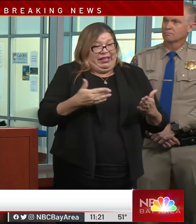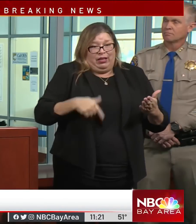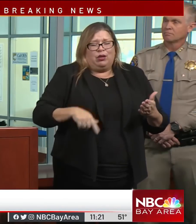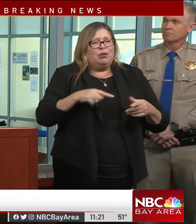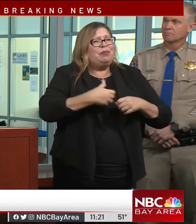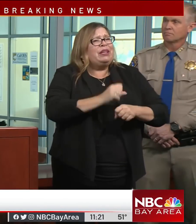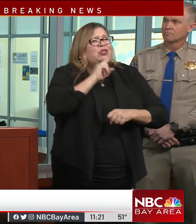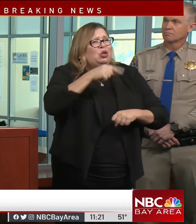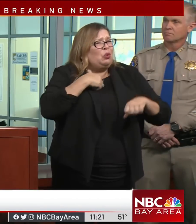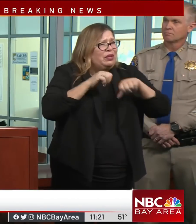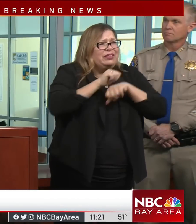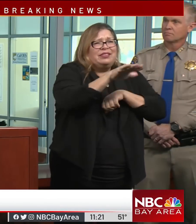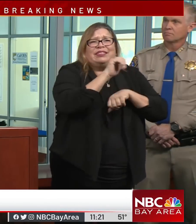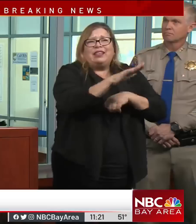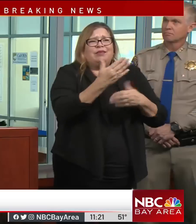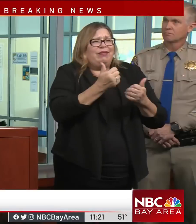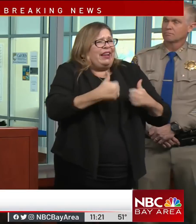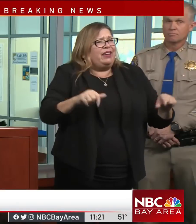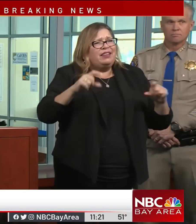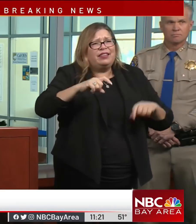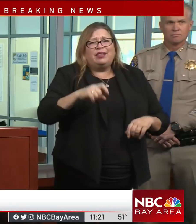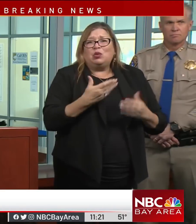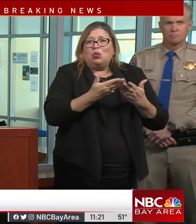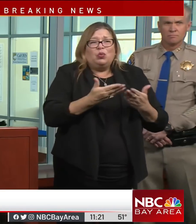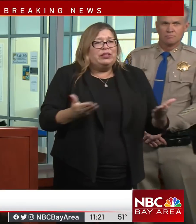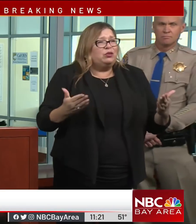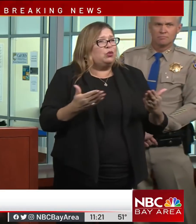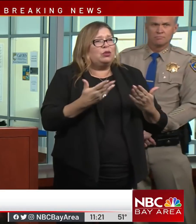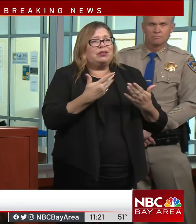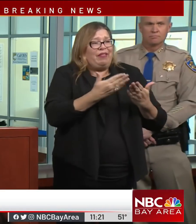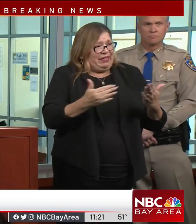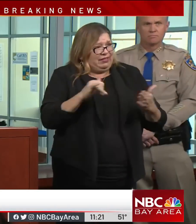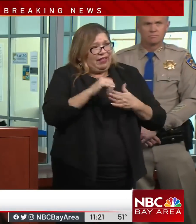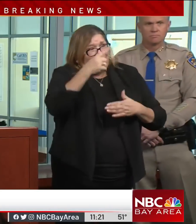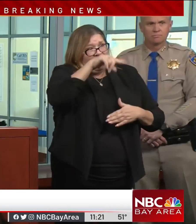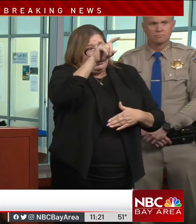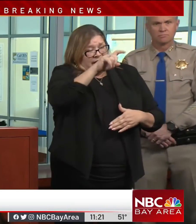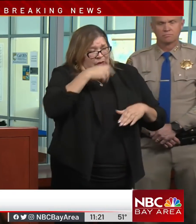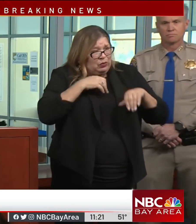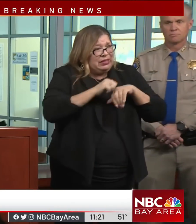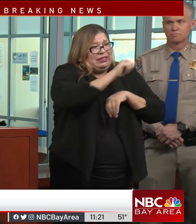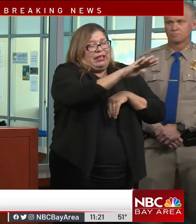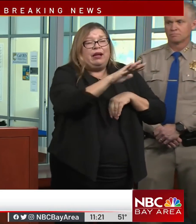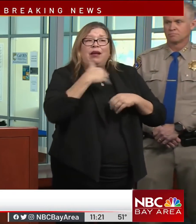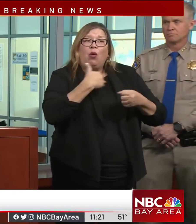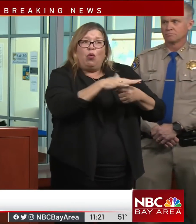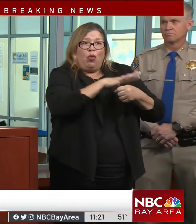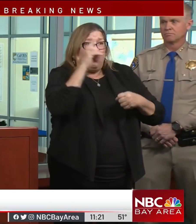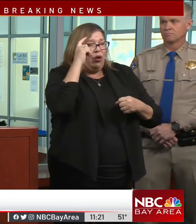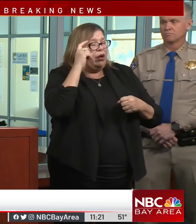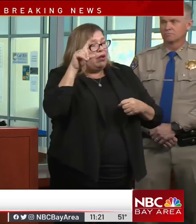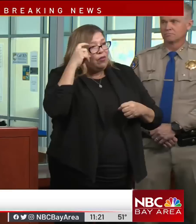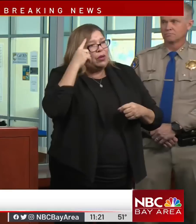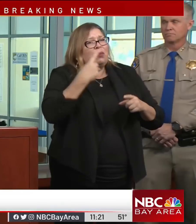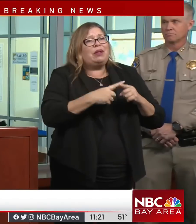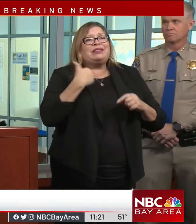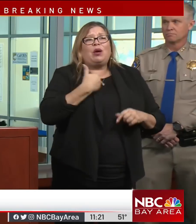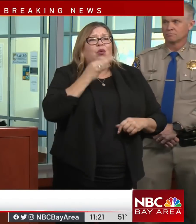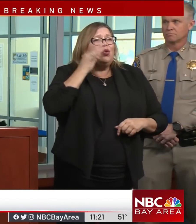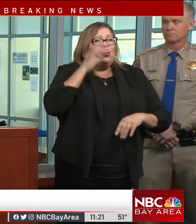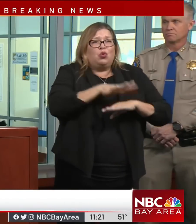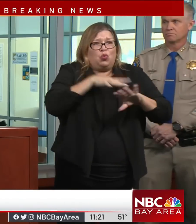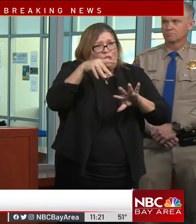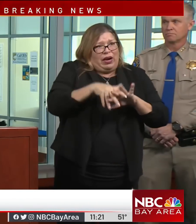assets, whatever the local government and our tribal governments in that area need to be able to address